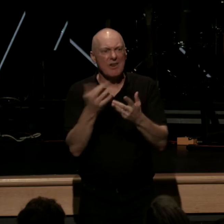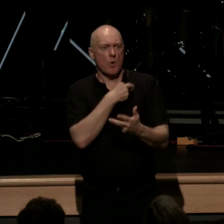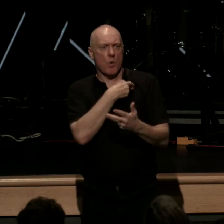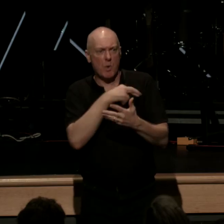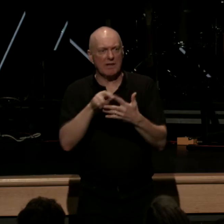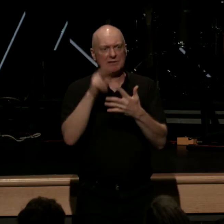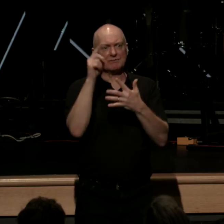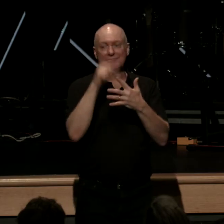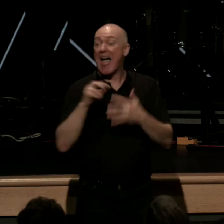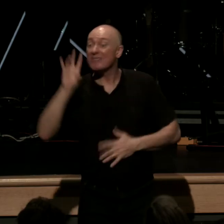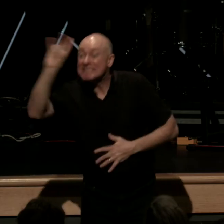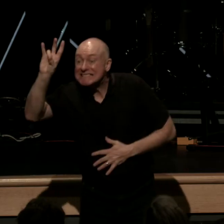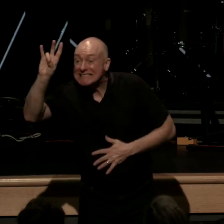to seven sacraments